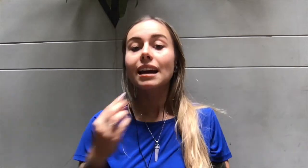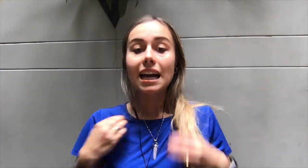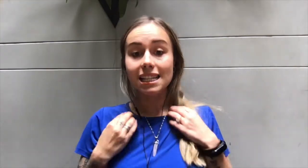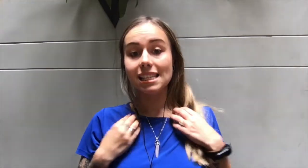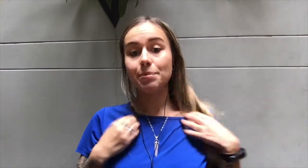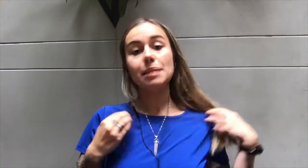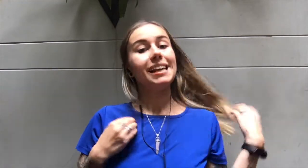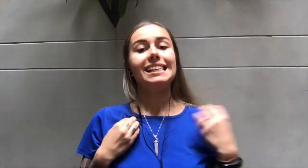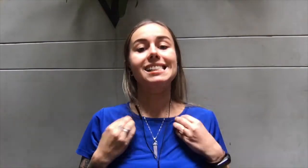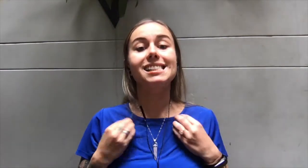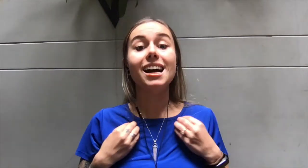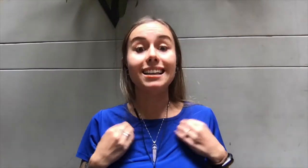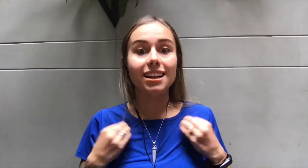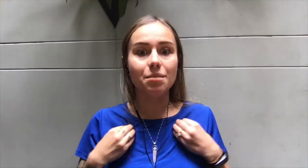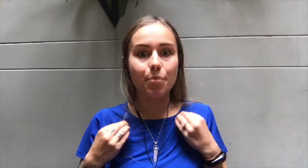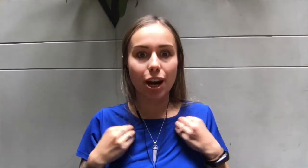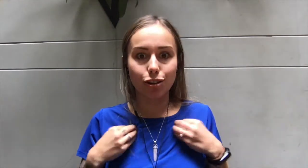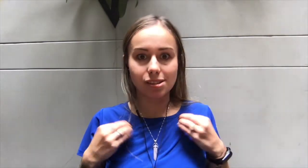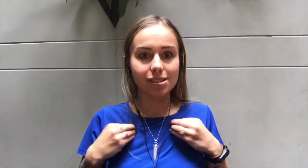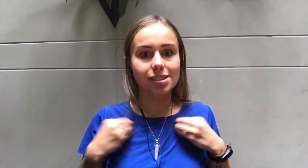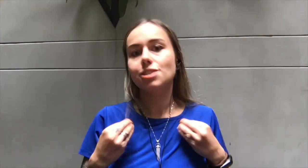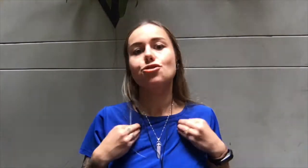Sometimes I get stuck in the comparison syndrome.